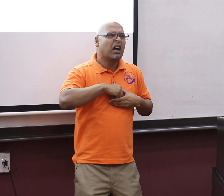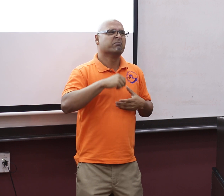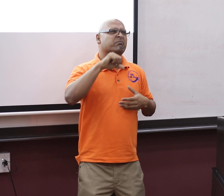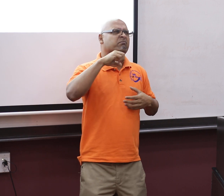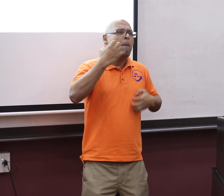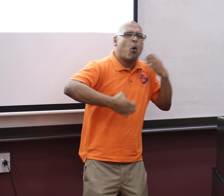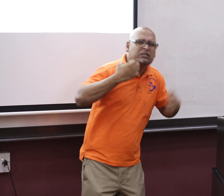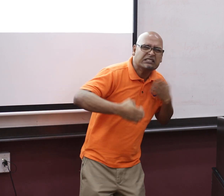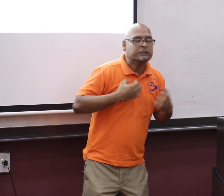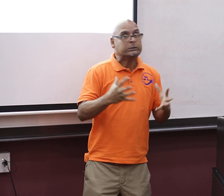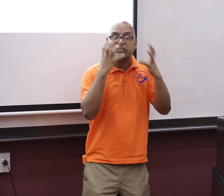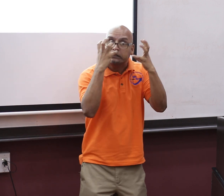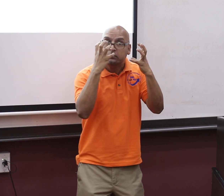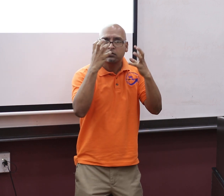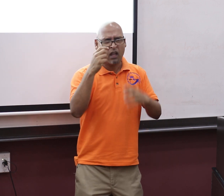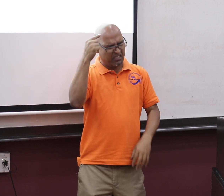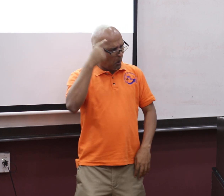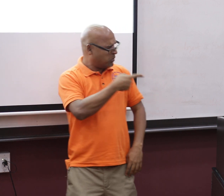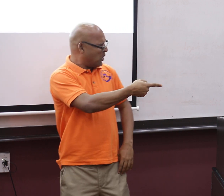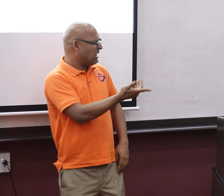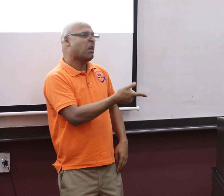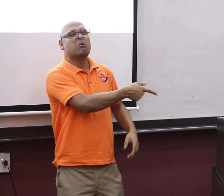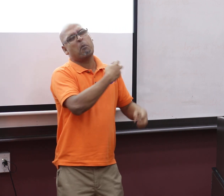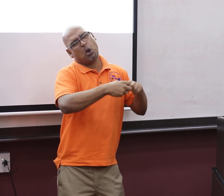But Deaf people are fed up with that. We've had enough of that.